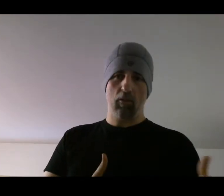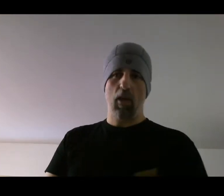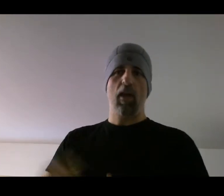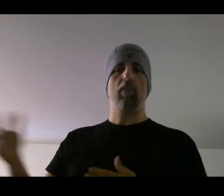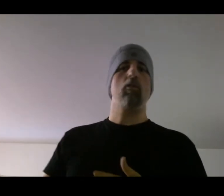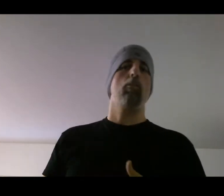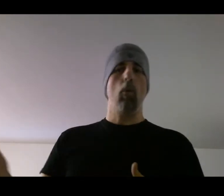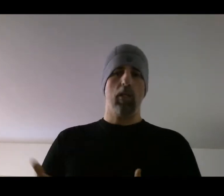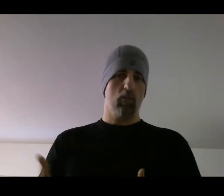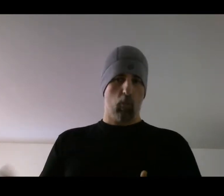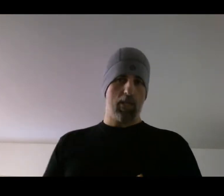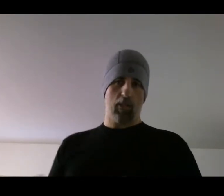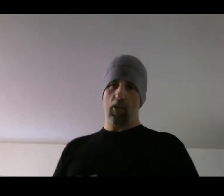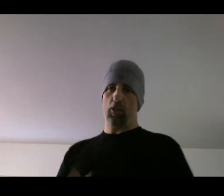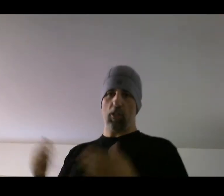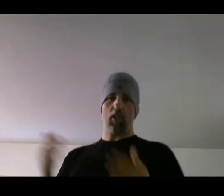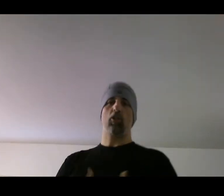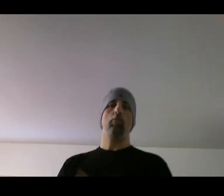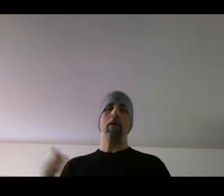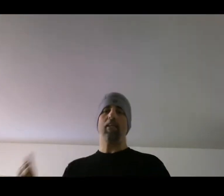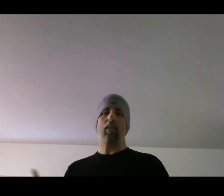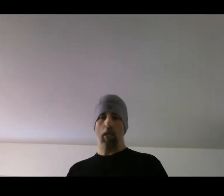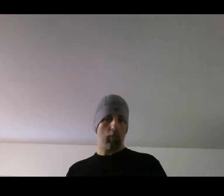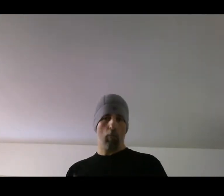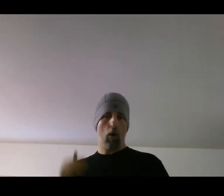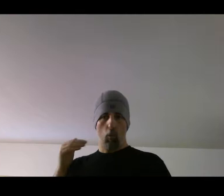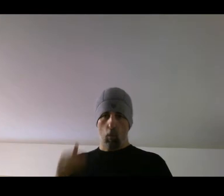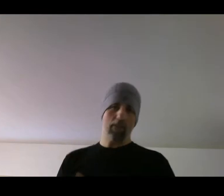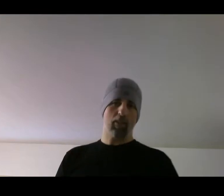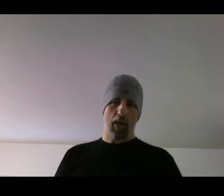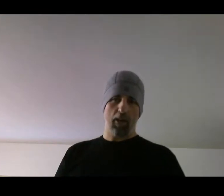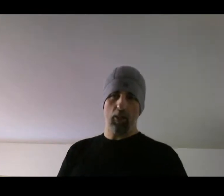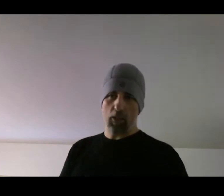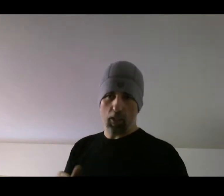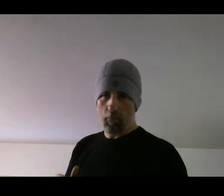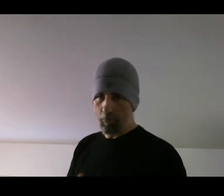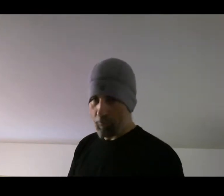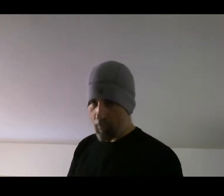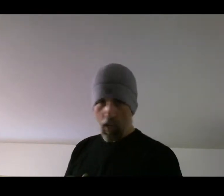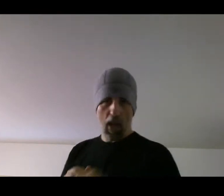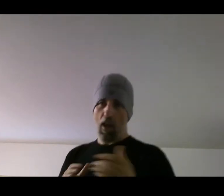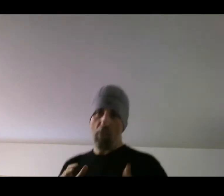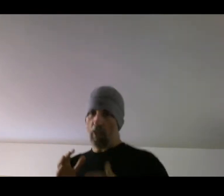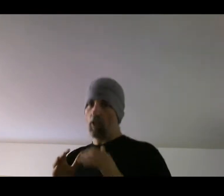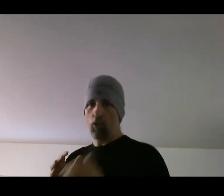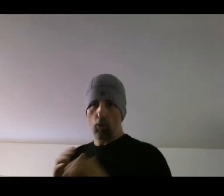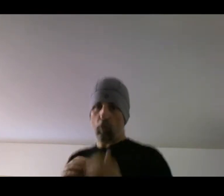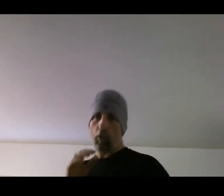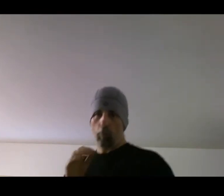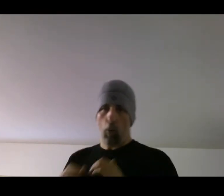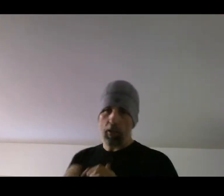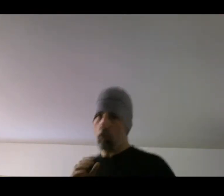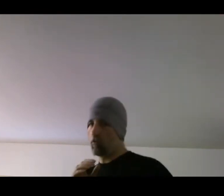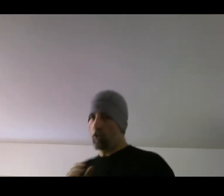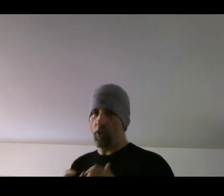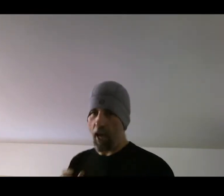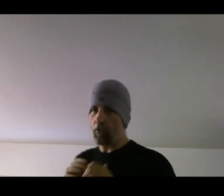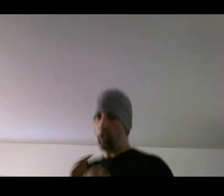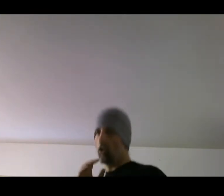as your opponent is wasting energy because you're making him waste that energy. And then you look for your point, you look for your counter, you look